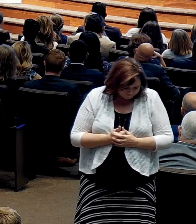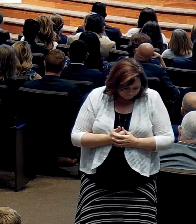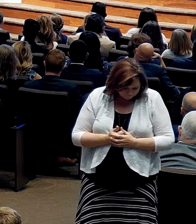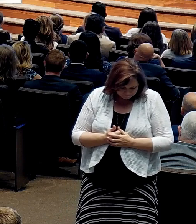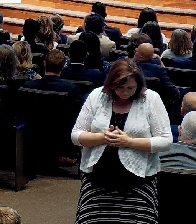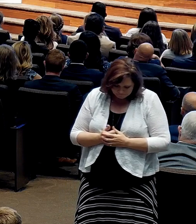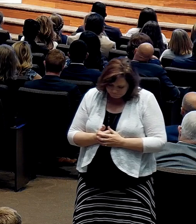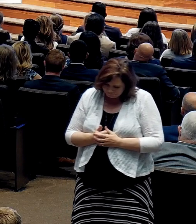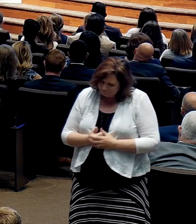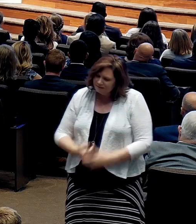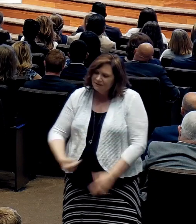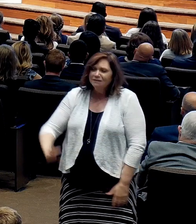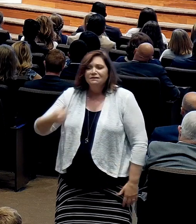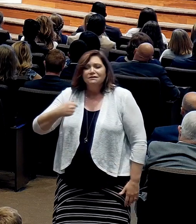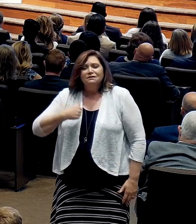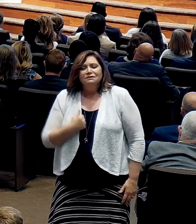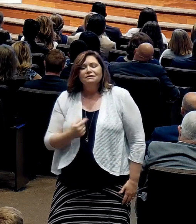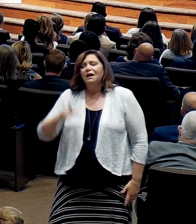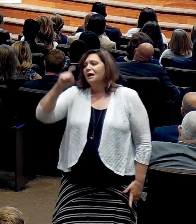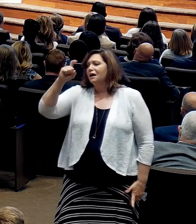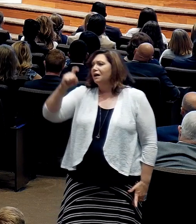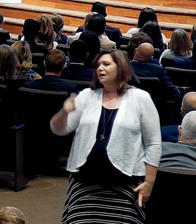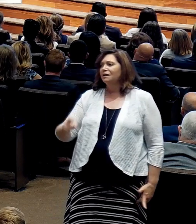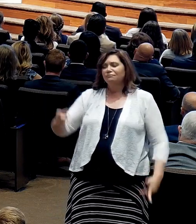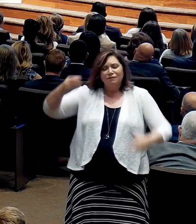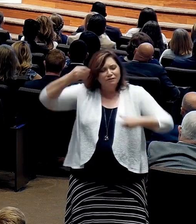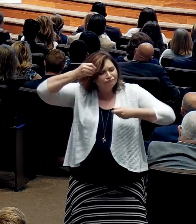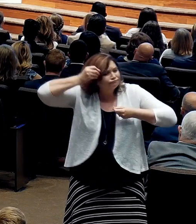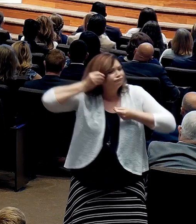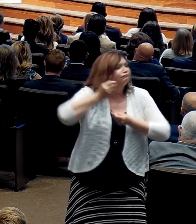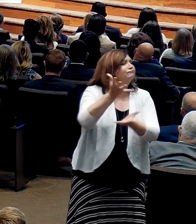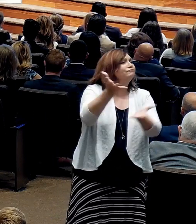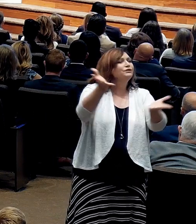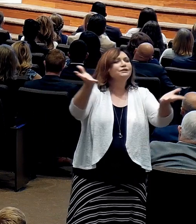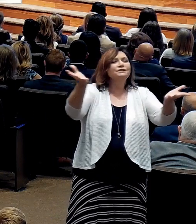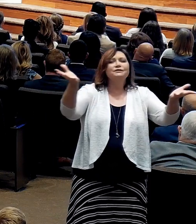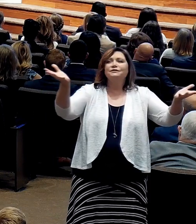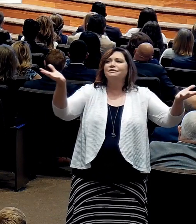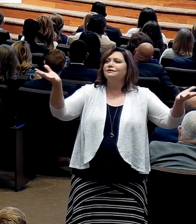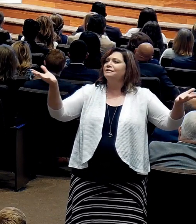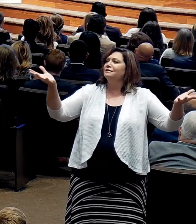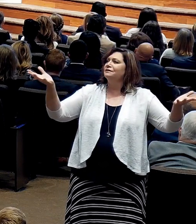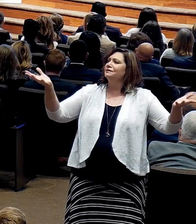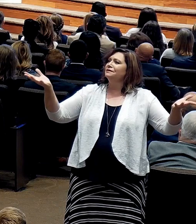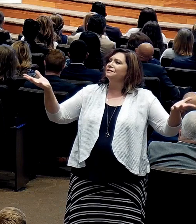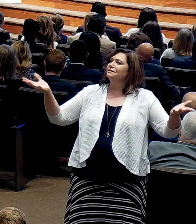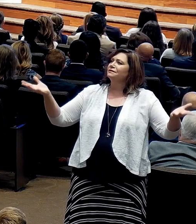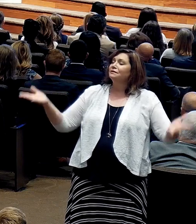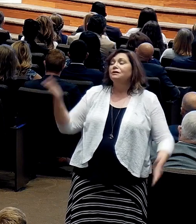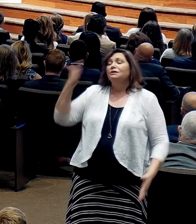when you gave your life for me?